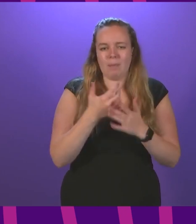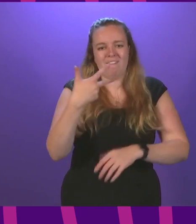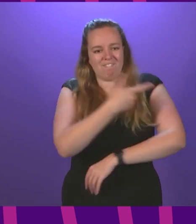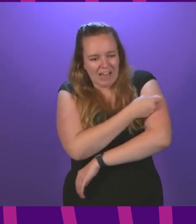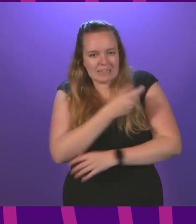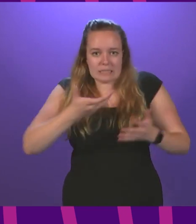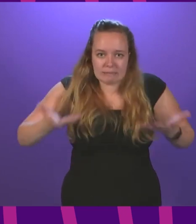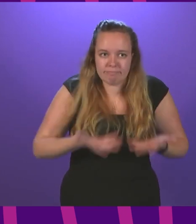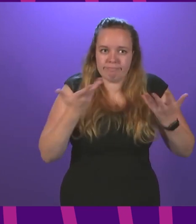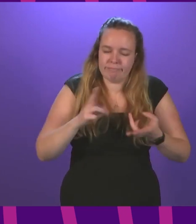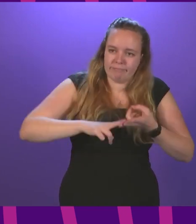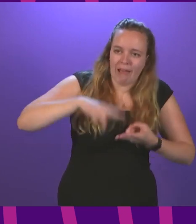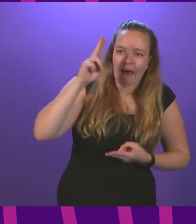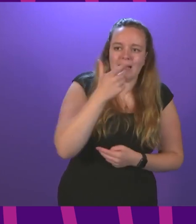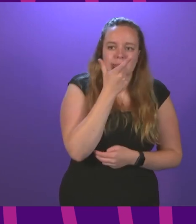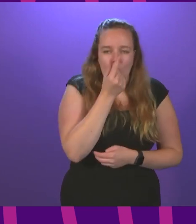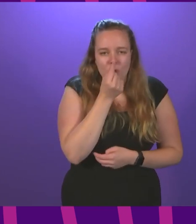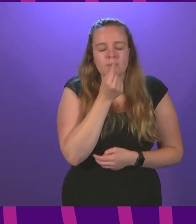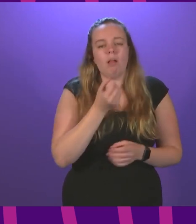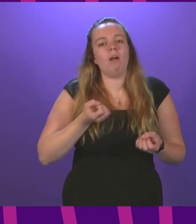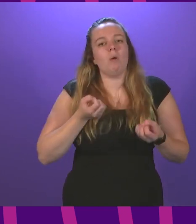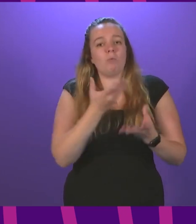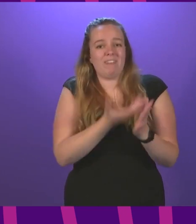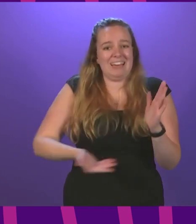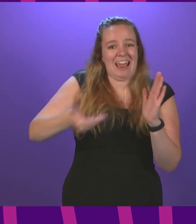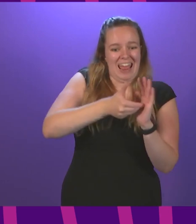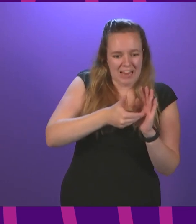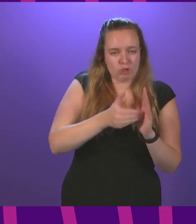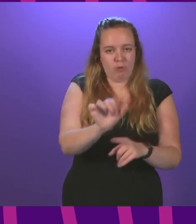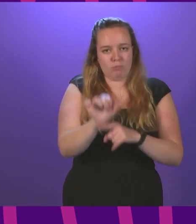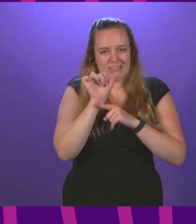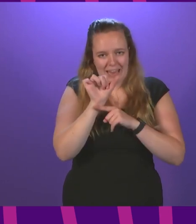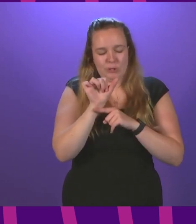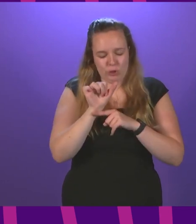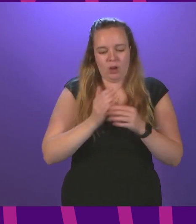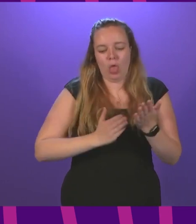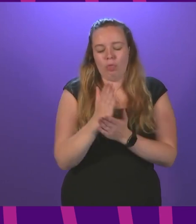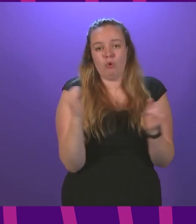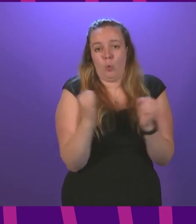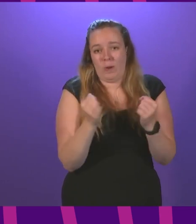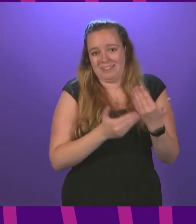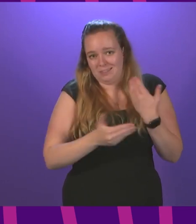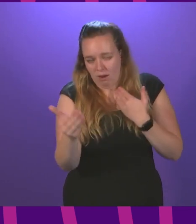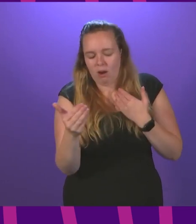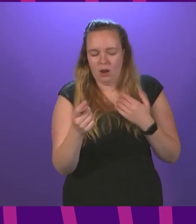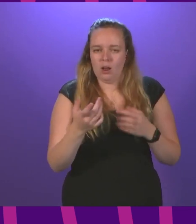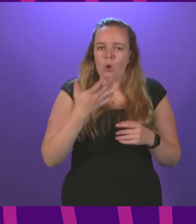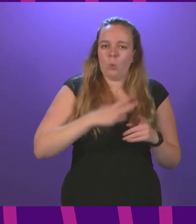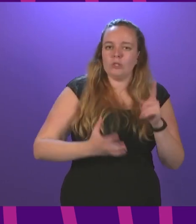driving vaccination rates up as high as possible and providing an additional layer of protection over the winter months as we seek